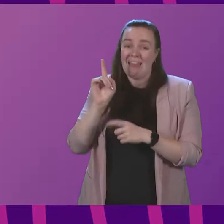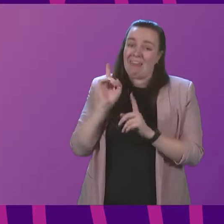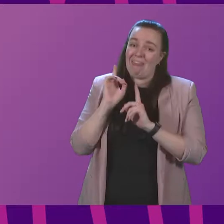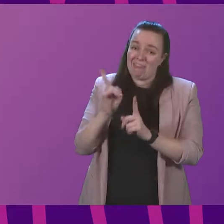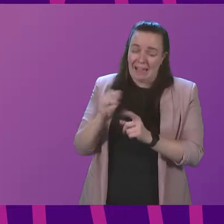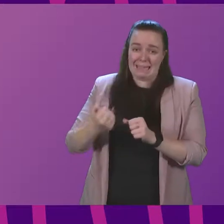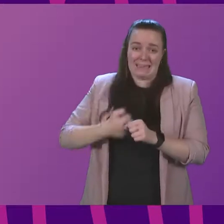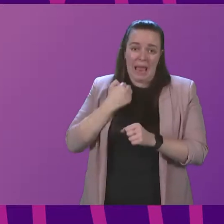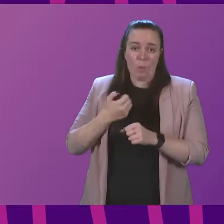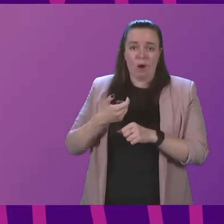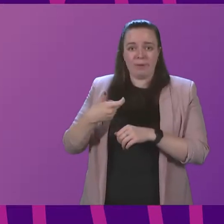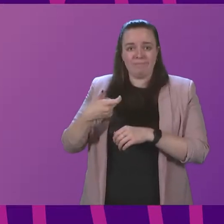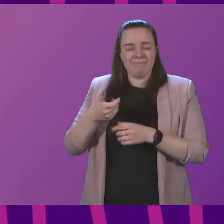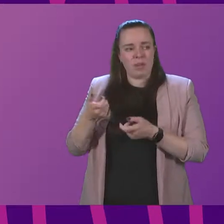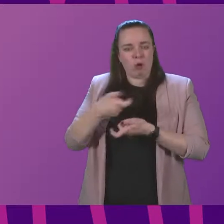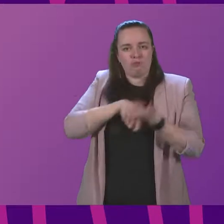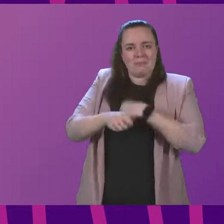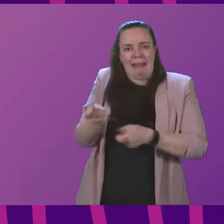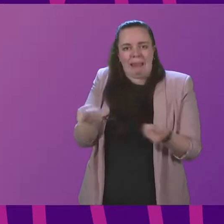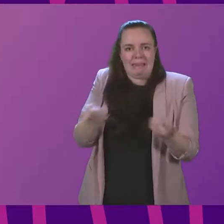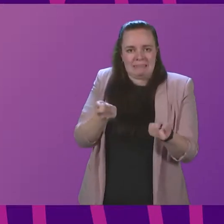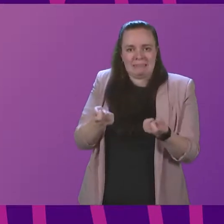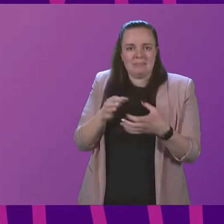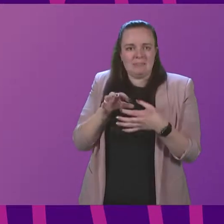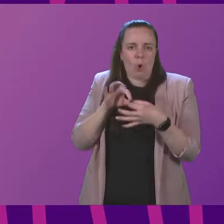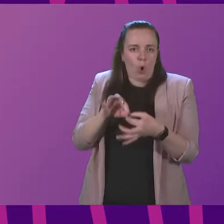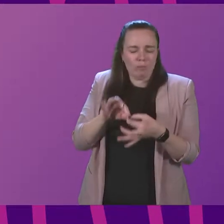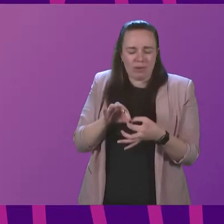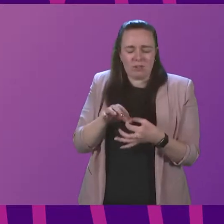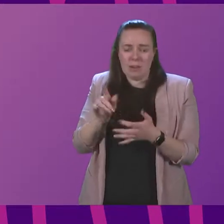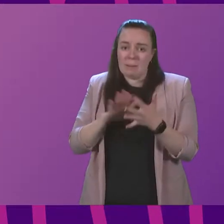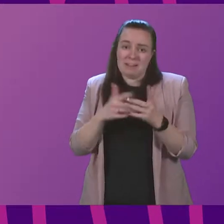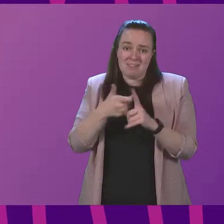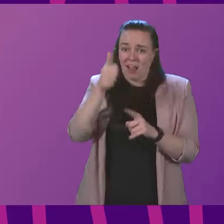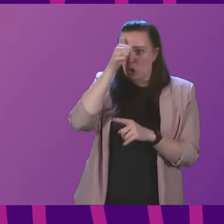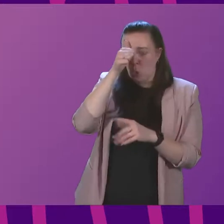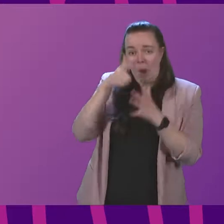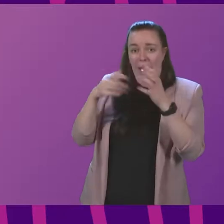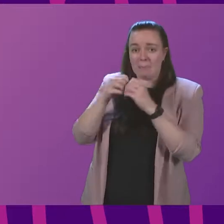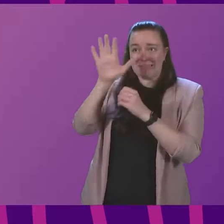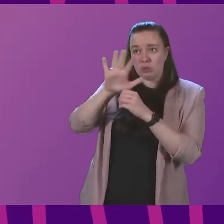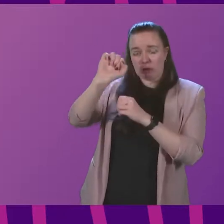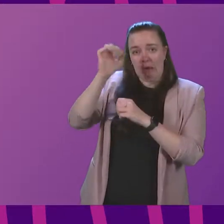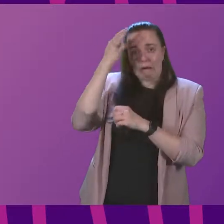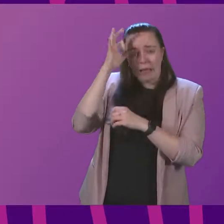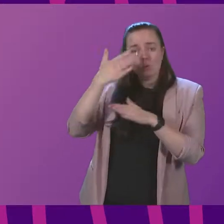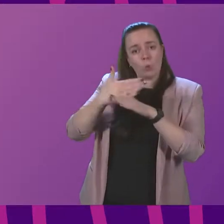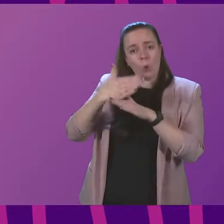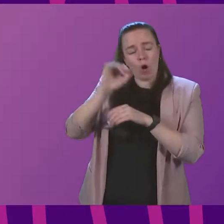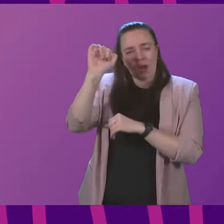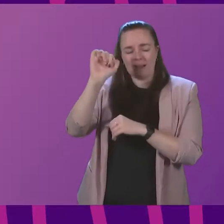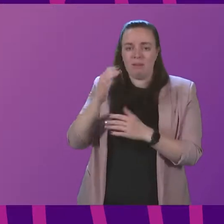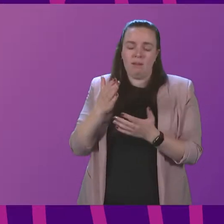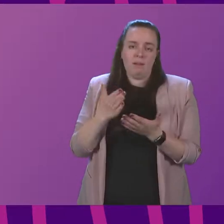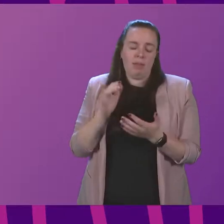resilience operation that is in place. Mr Kerr, again, will be familiar with the work of Aberdeenshire Council, which is in